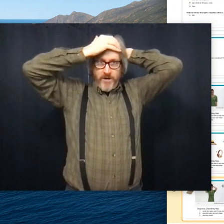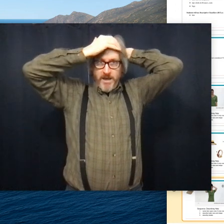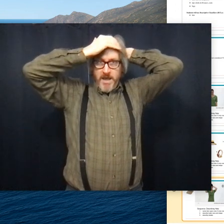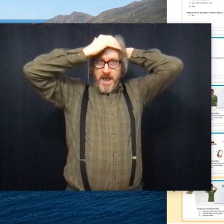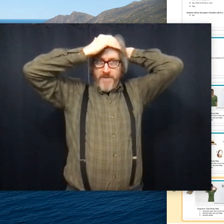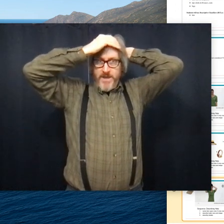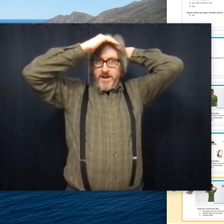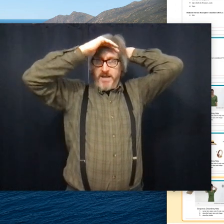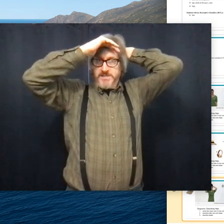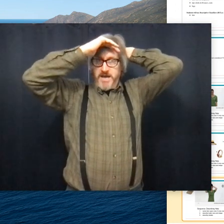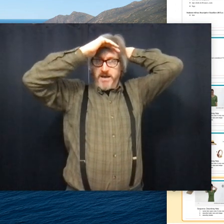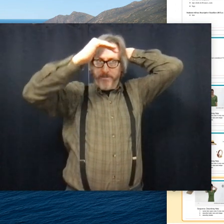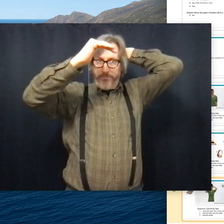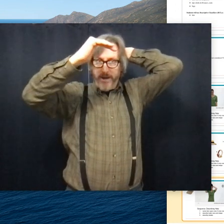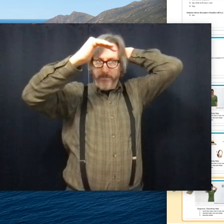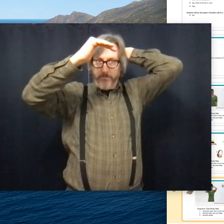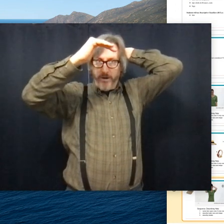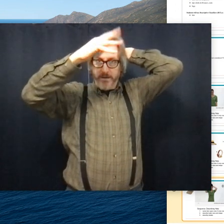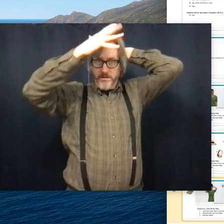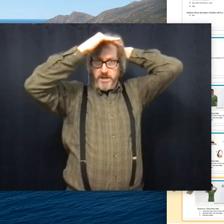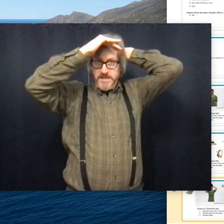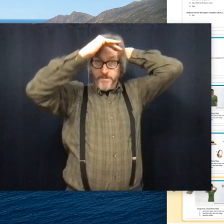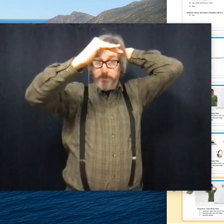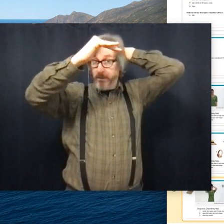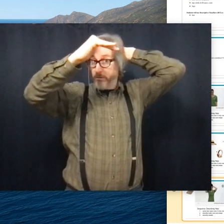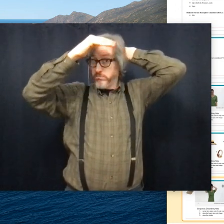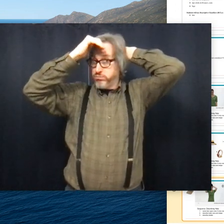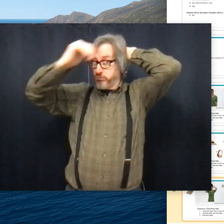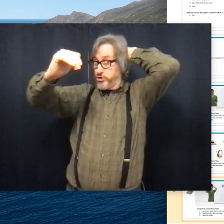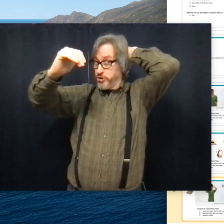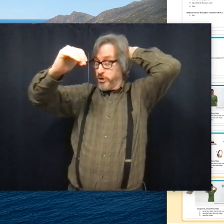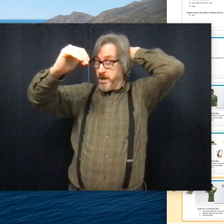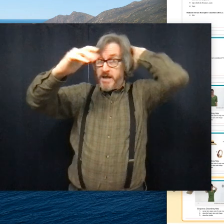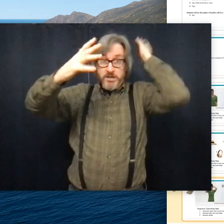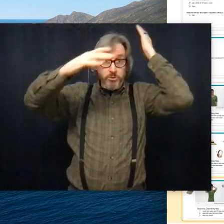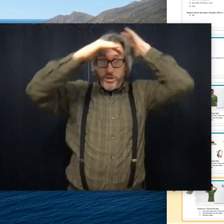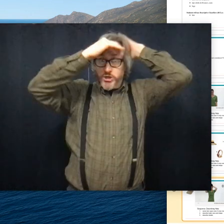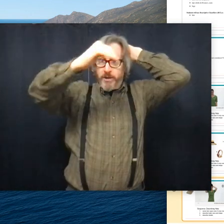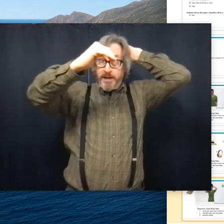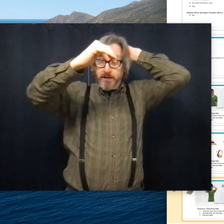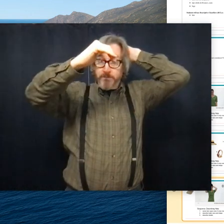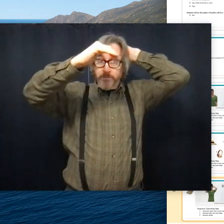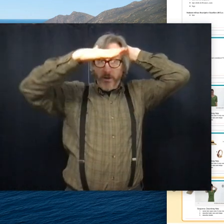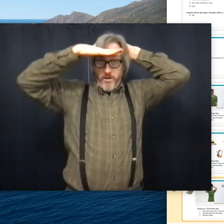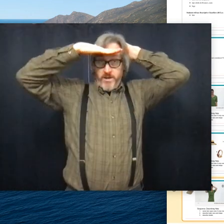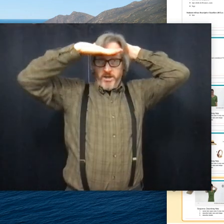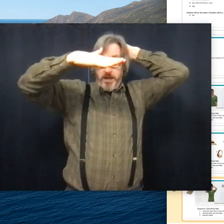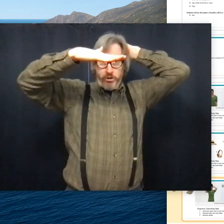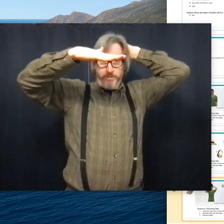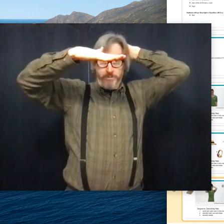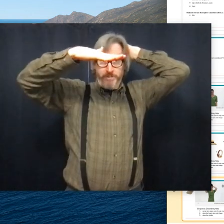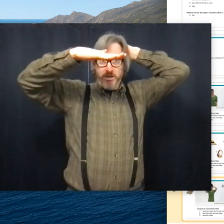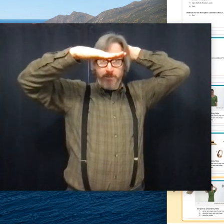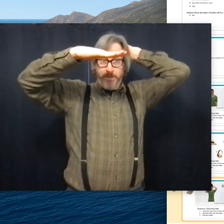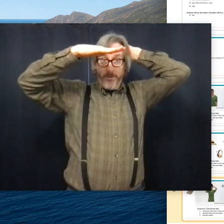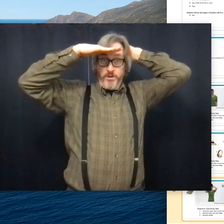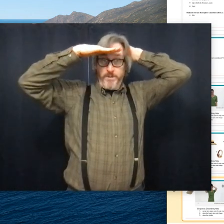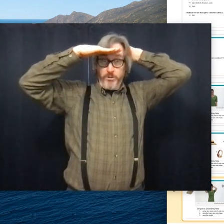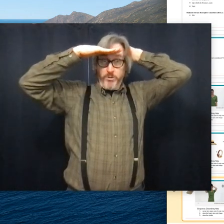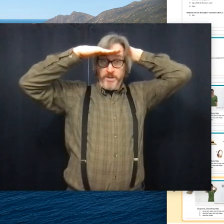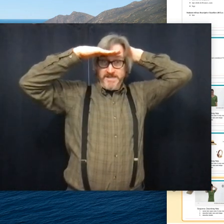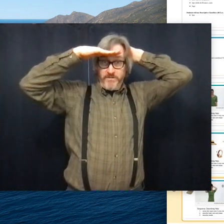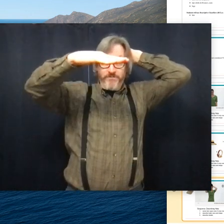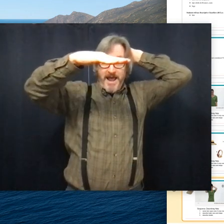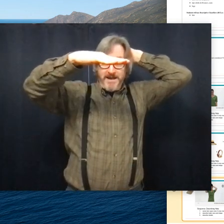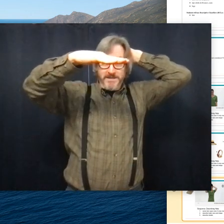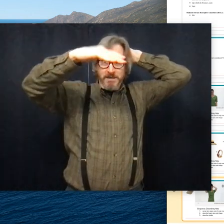over the head. Right. And then it's got a brim, right? It's got a bill. So we're just showing it. It could be flat. may be one of